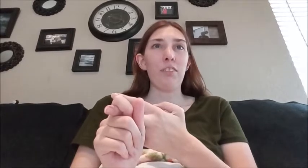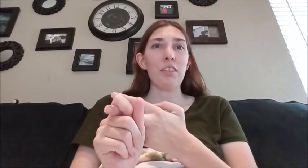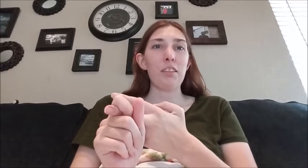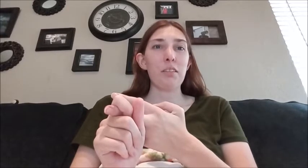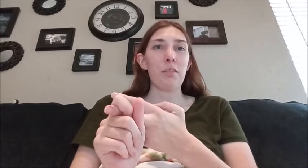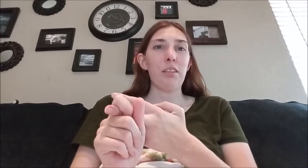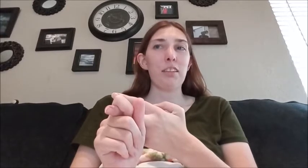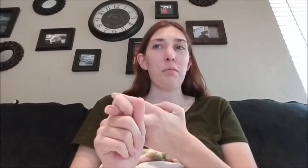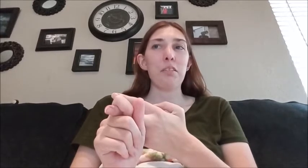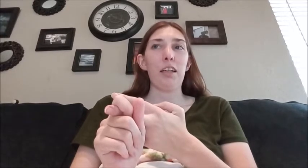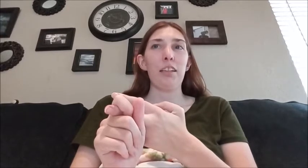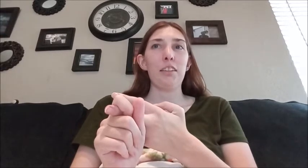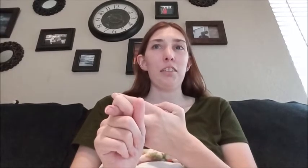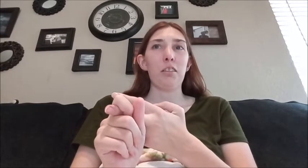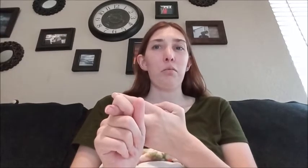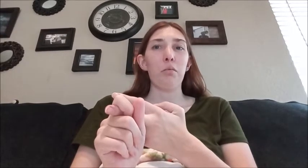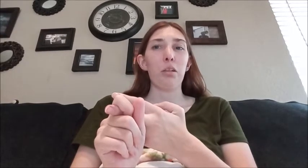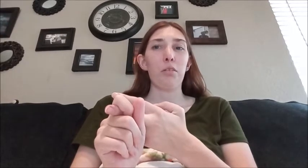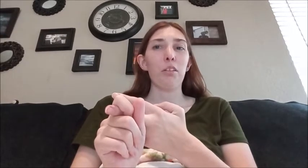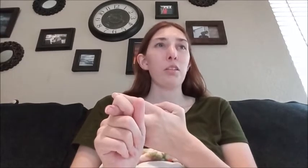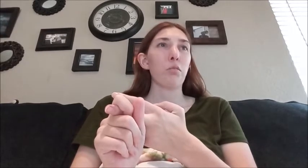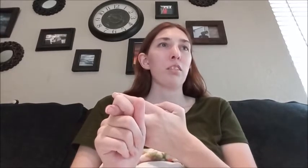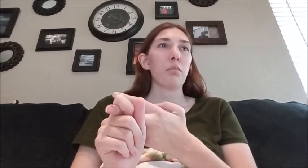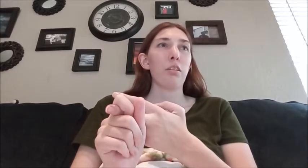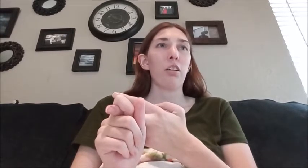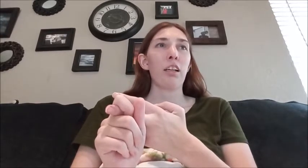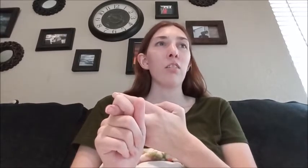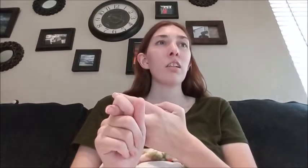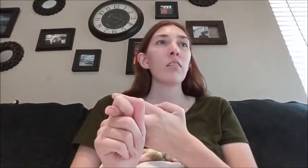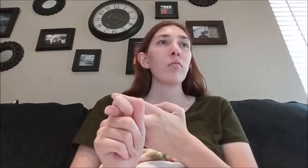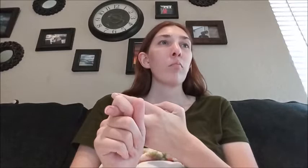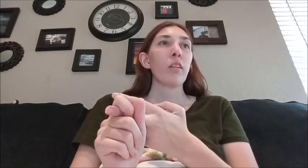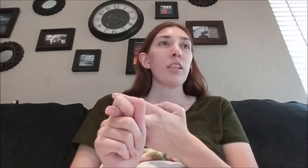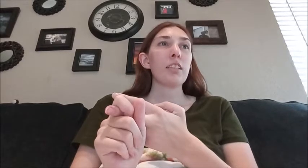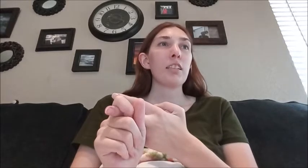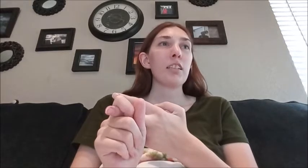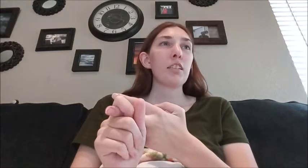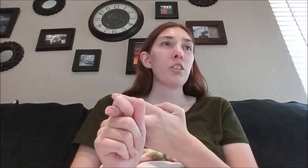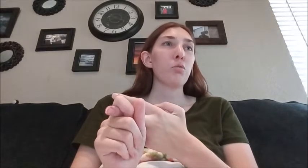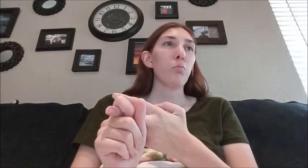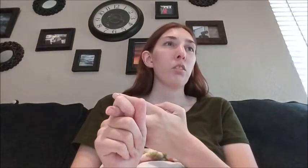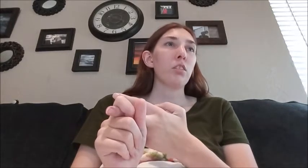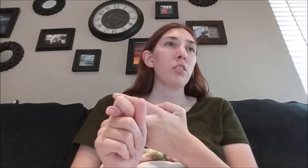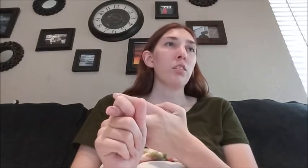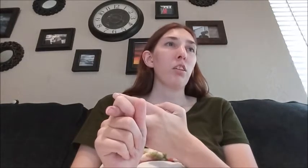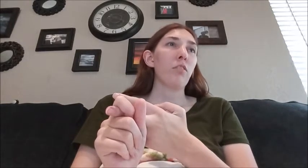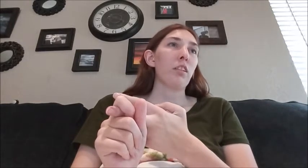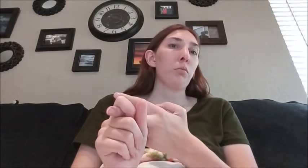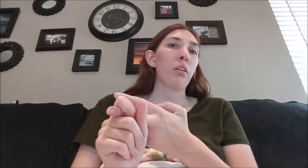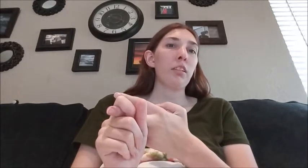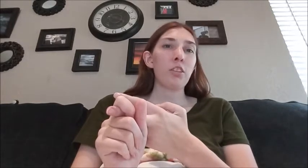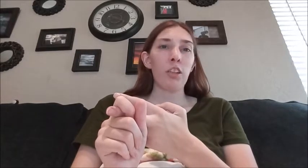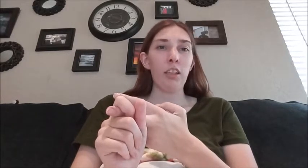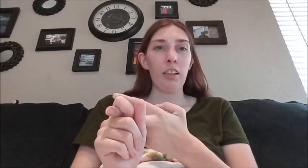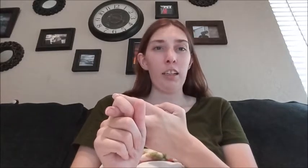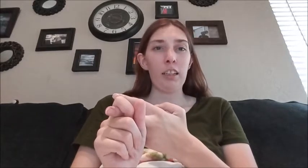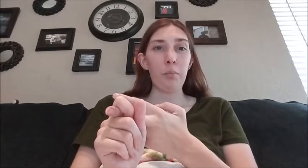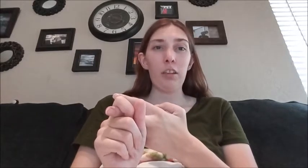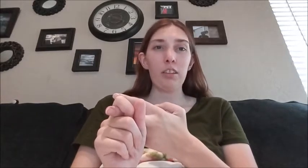of half asleep because I'm like I'm tired because I woke up early this morning to take my dog out because he just was not feeling well yesterday and apparently